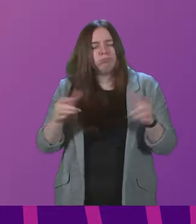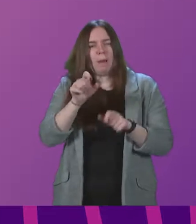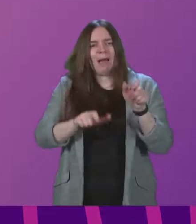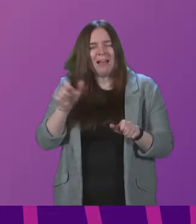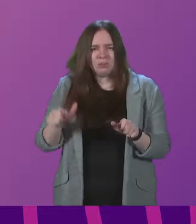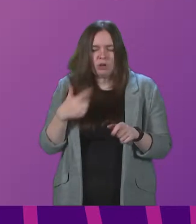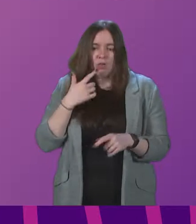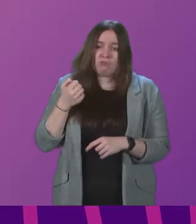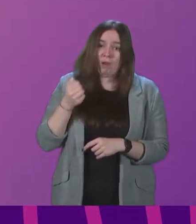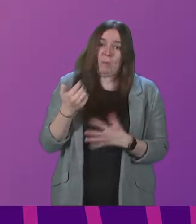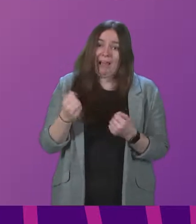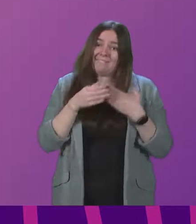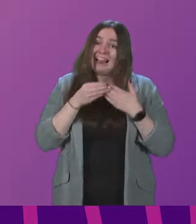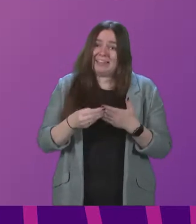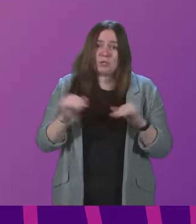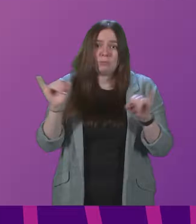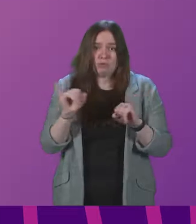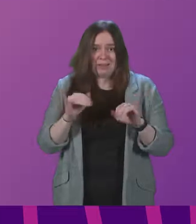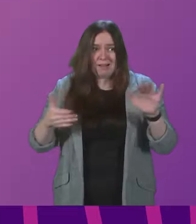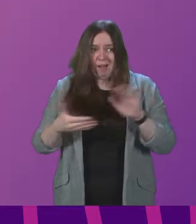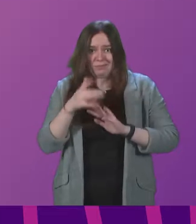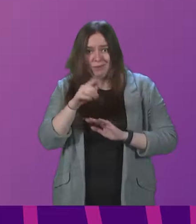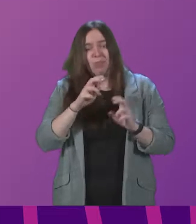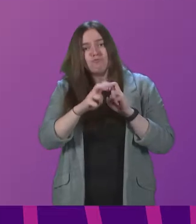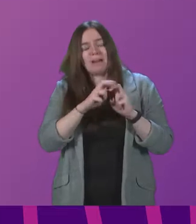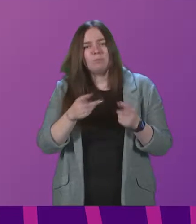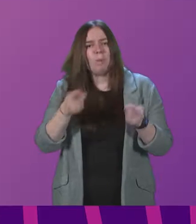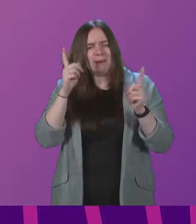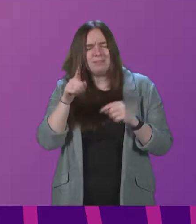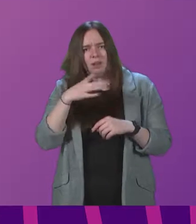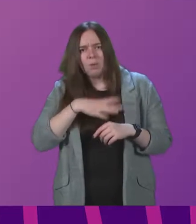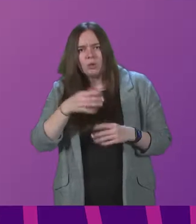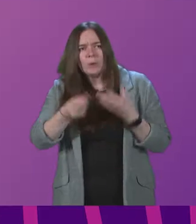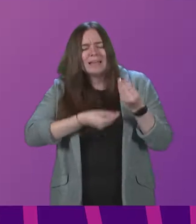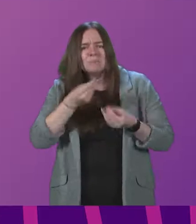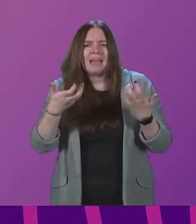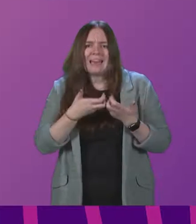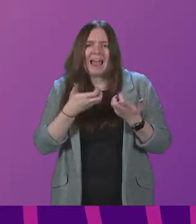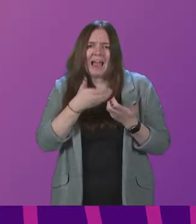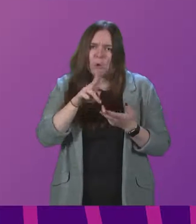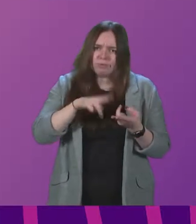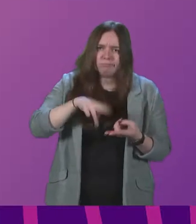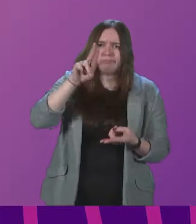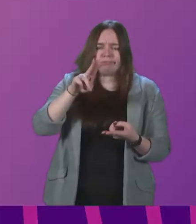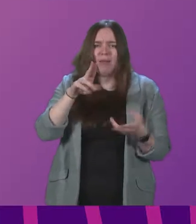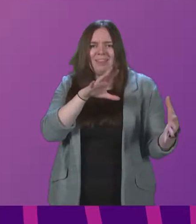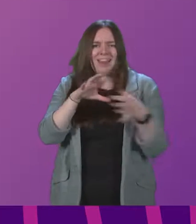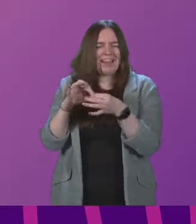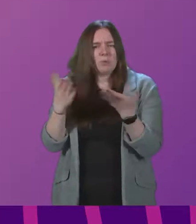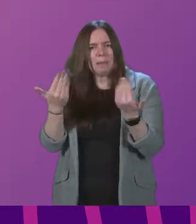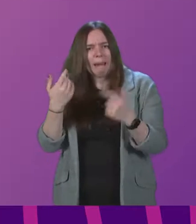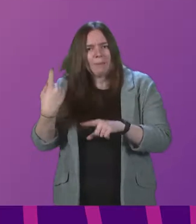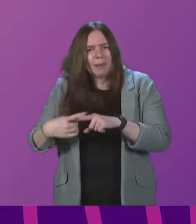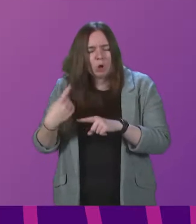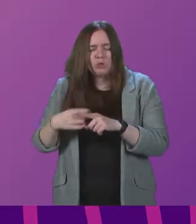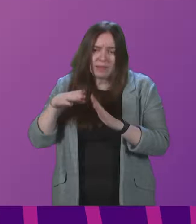a leadership crisis under this transport minister. So, will he explain how his fare hikes are compatible with action on the climate emergency and